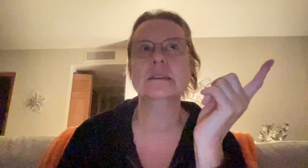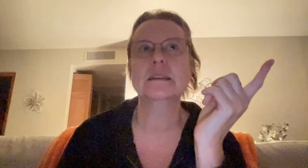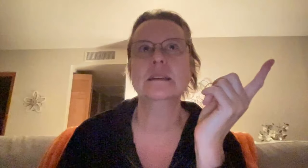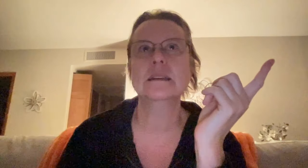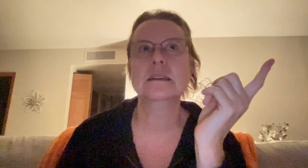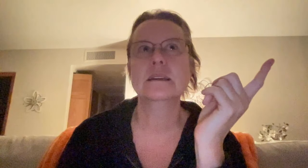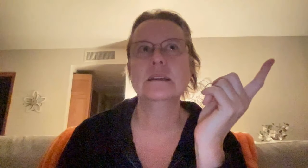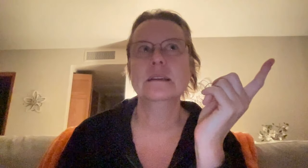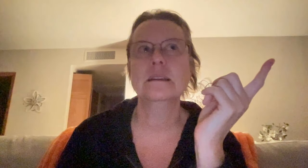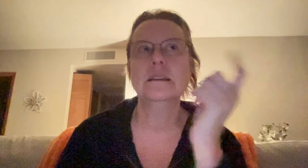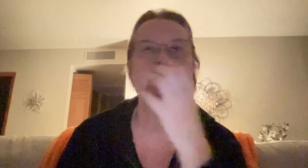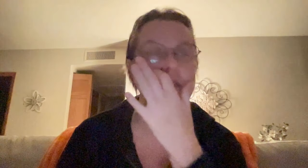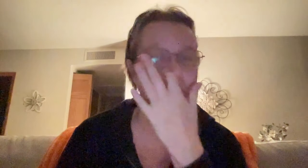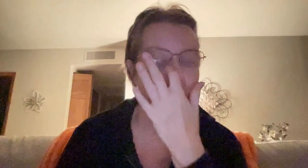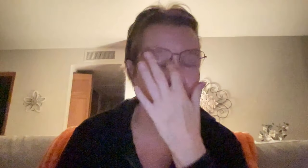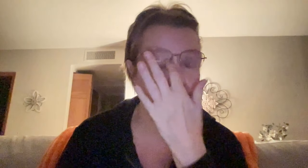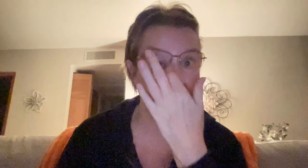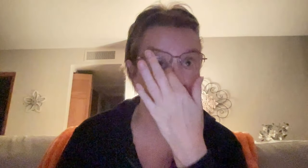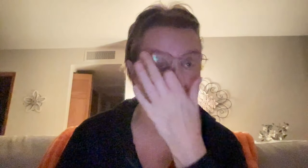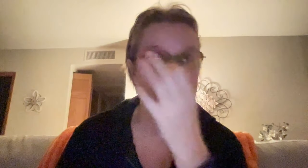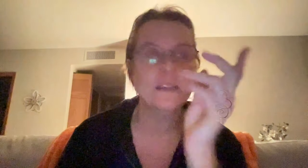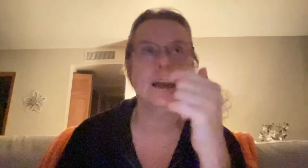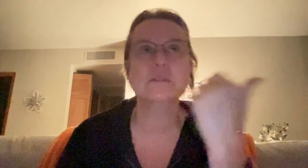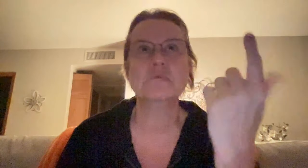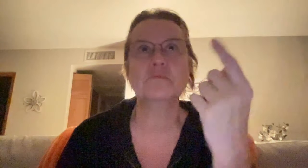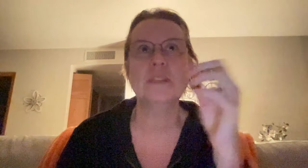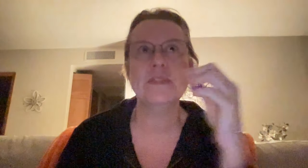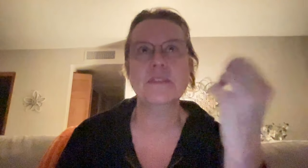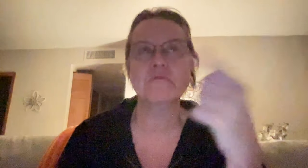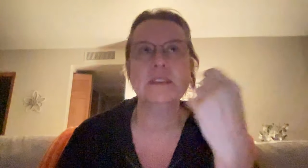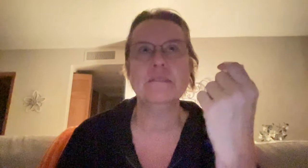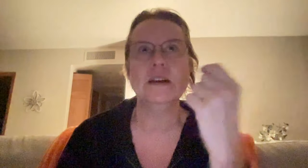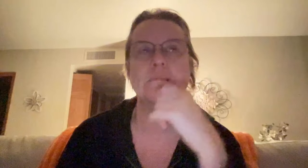he was somebody that I was with the three of them.